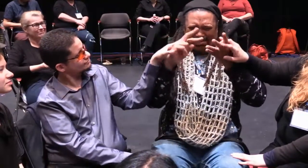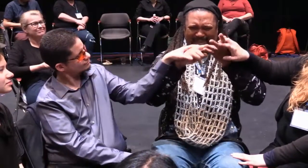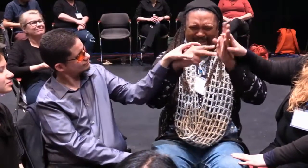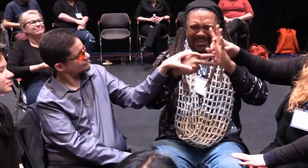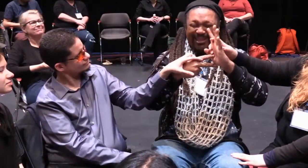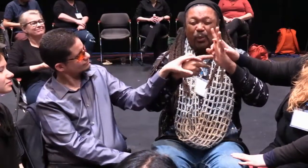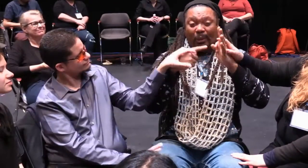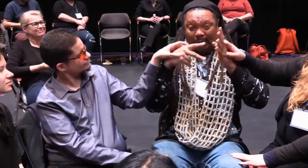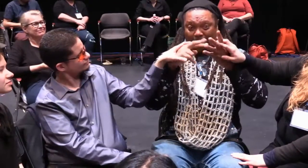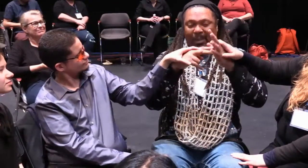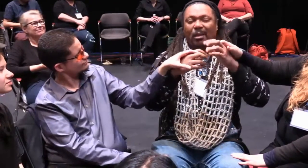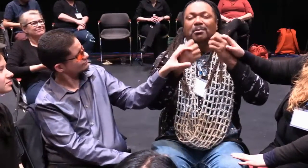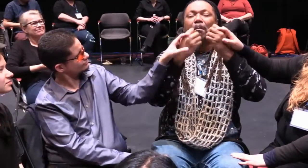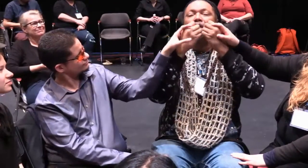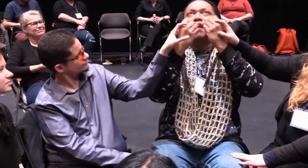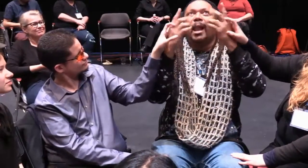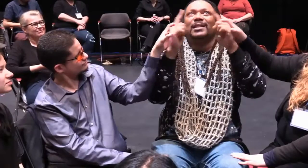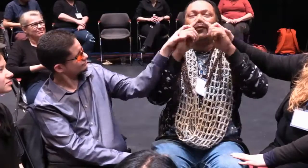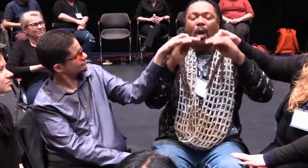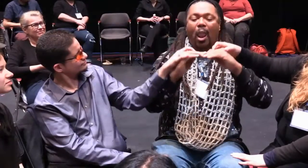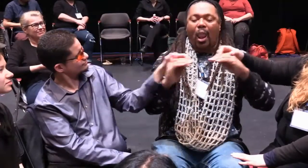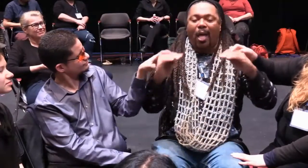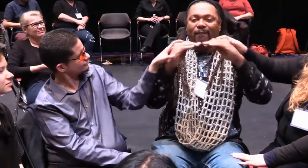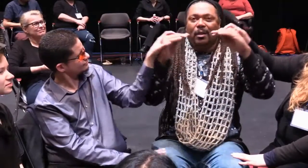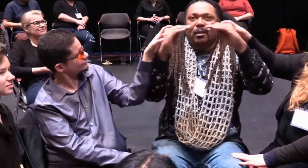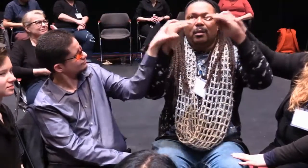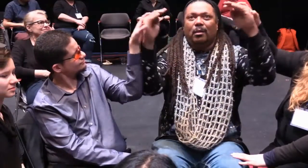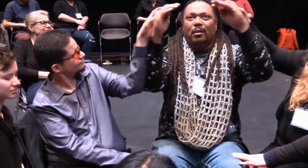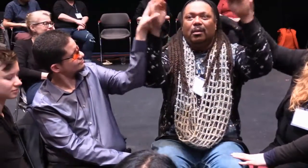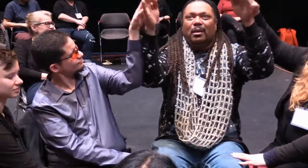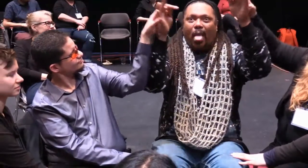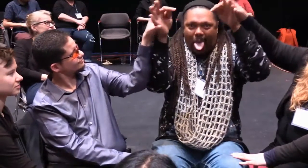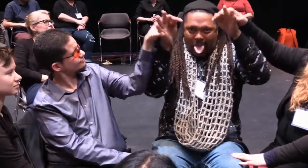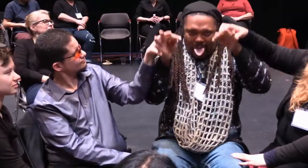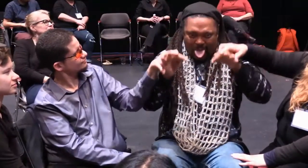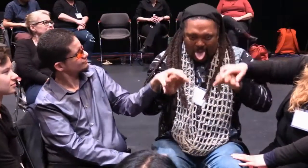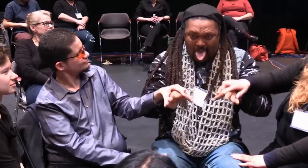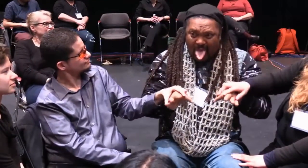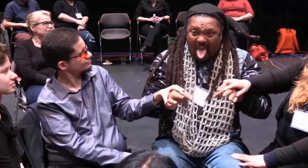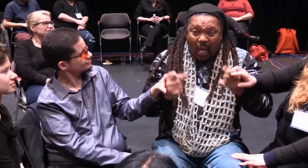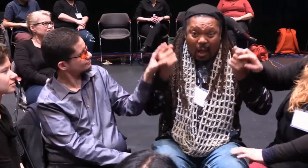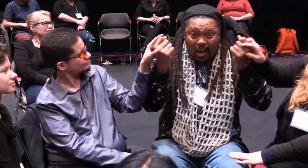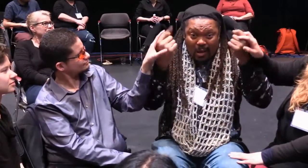And this is the right time to do it, to define what intersectionality is. It's multilayered.